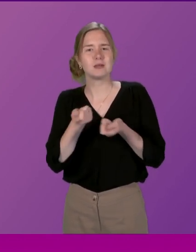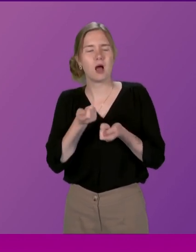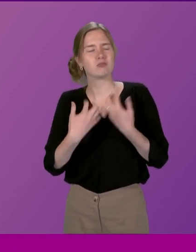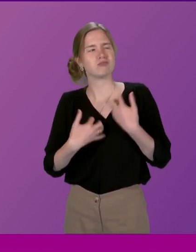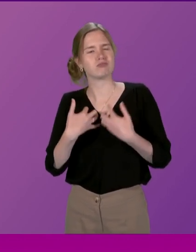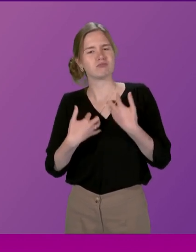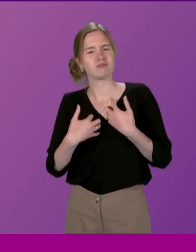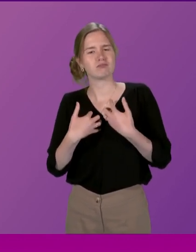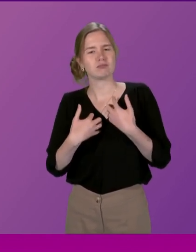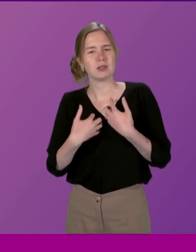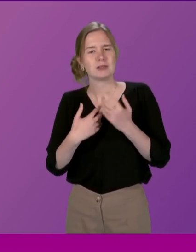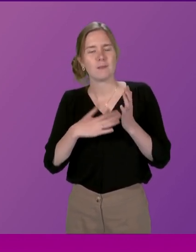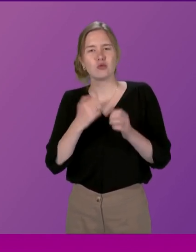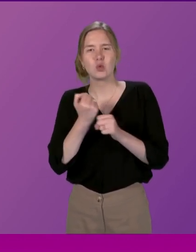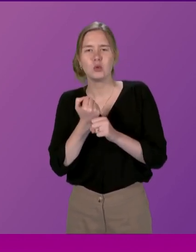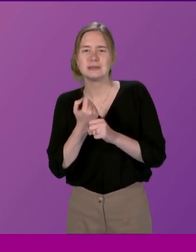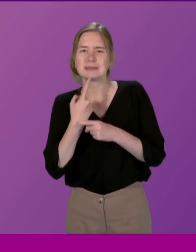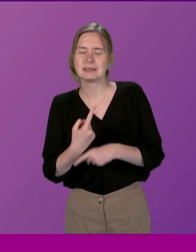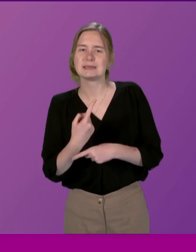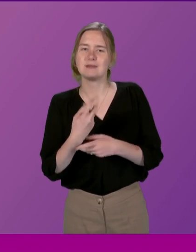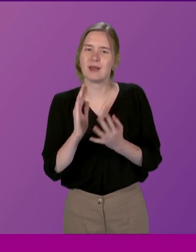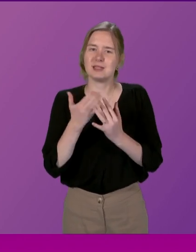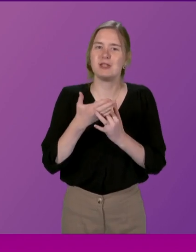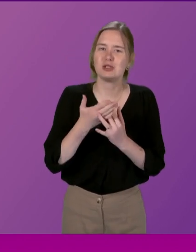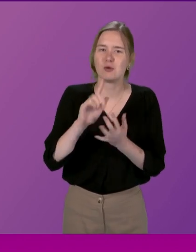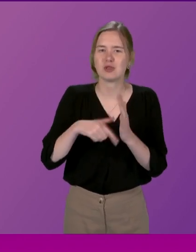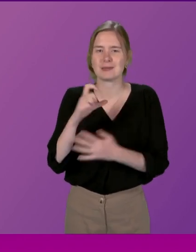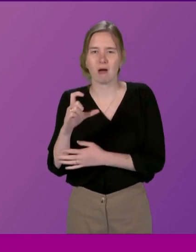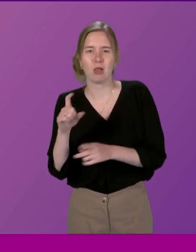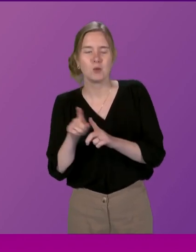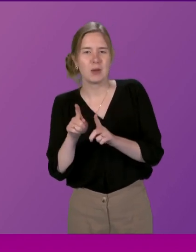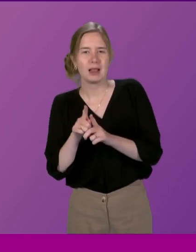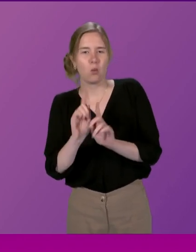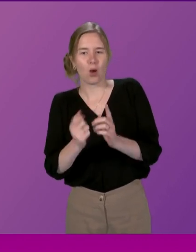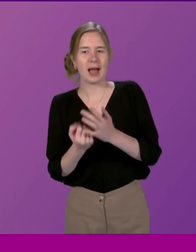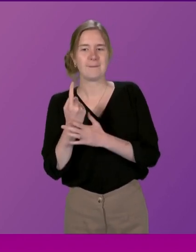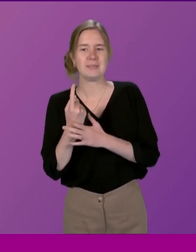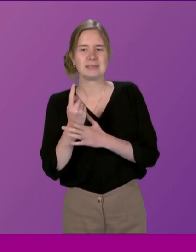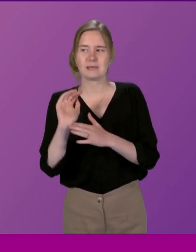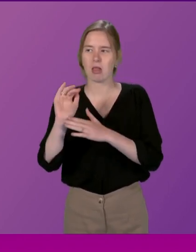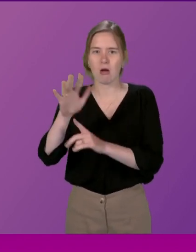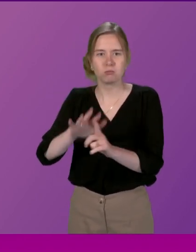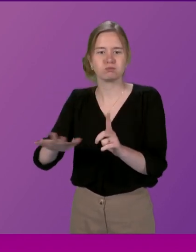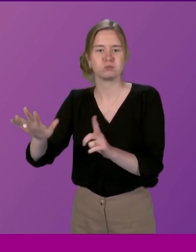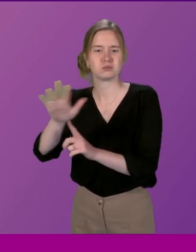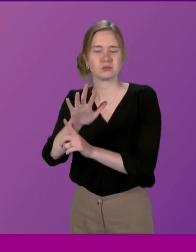follow Morris Golding on that and indeed the intervention from Jackson Carlos about what happens elsewhere.